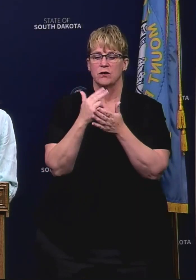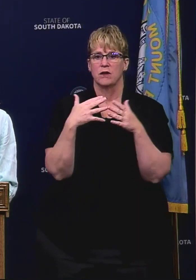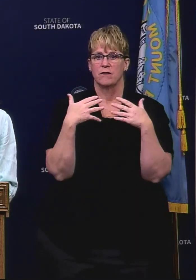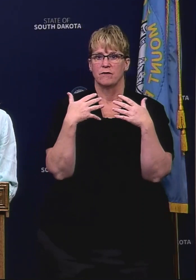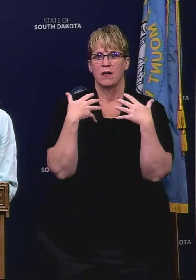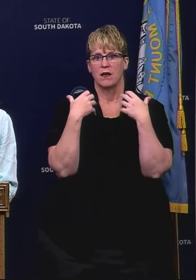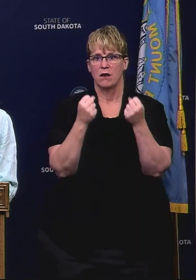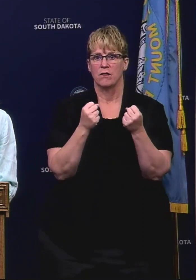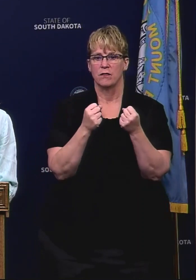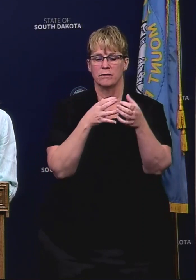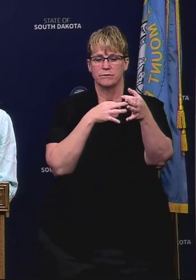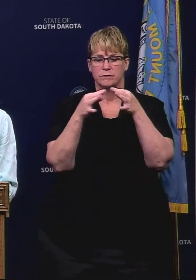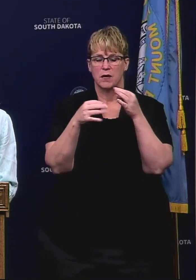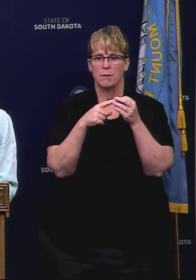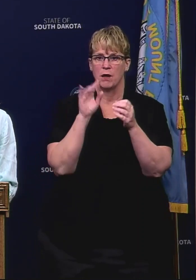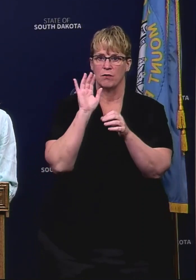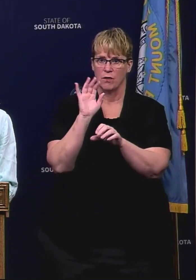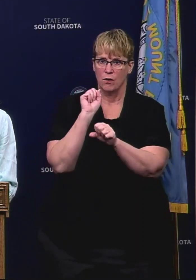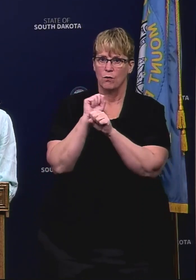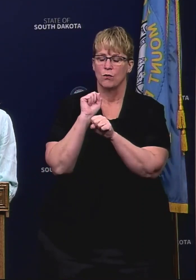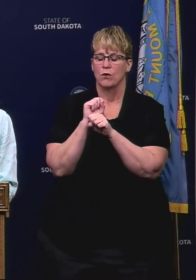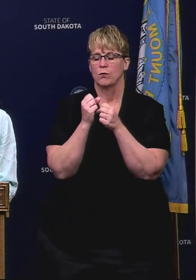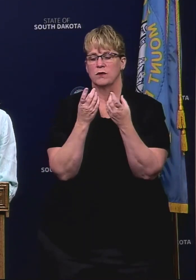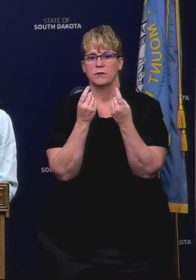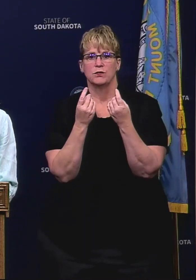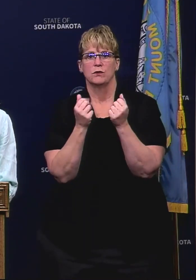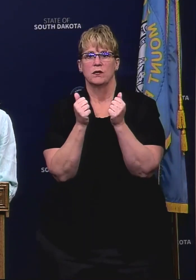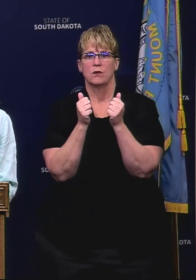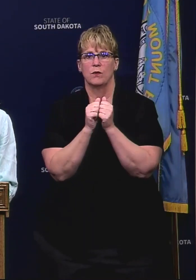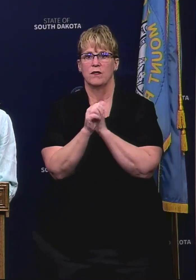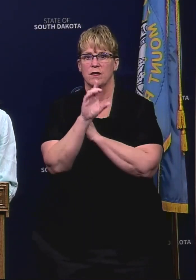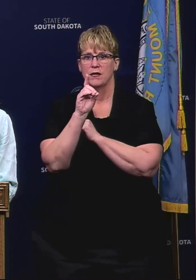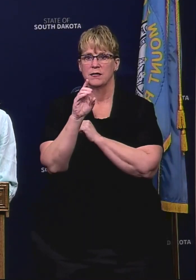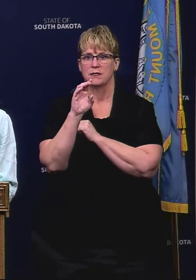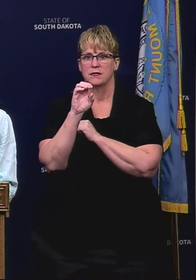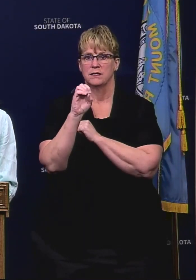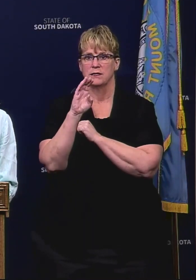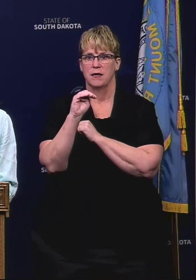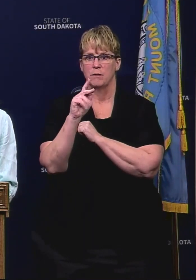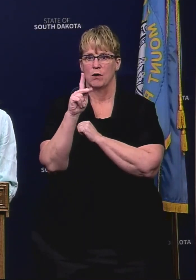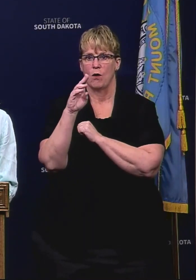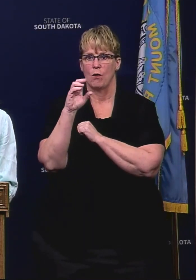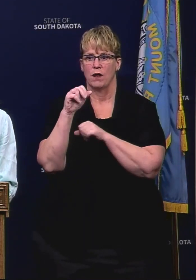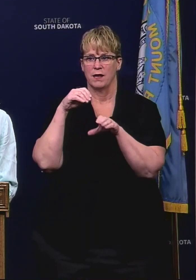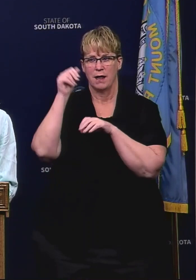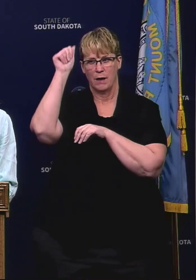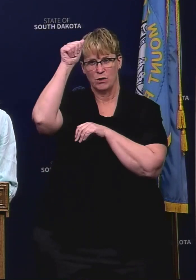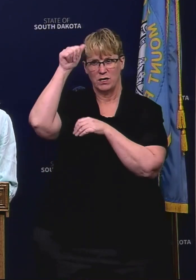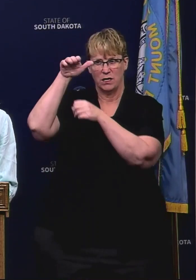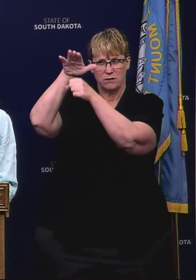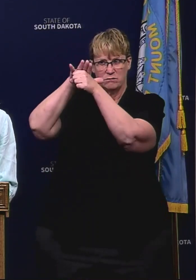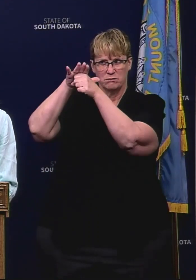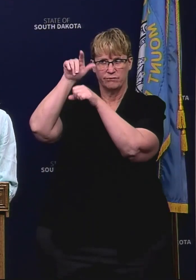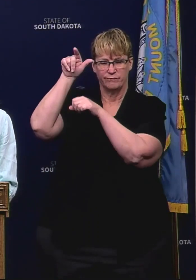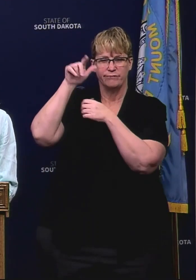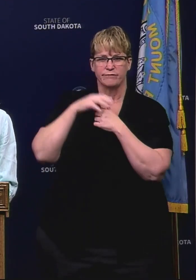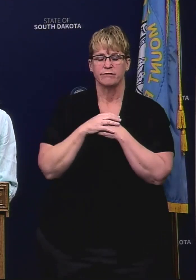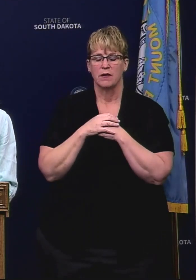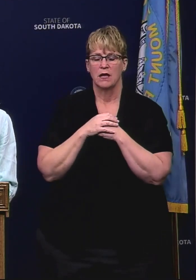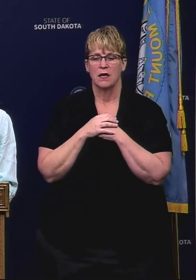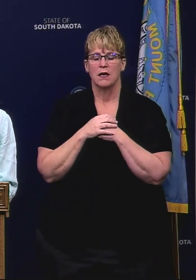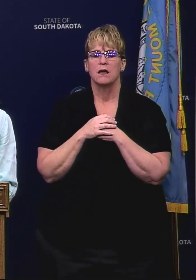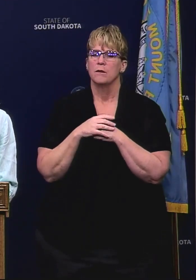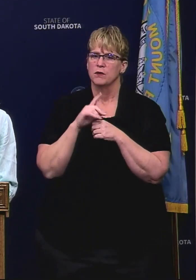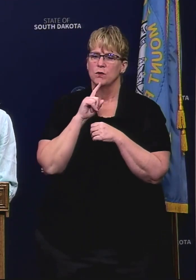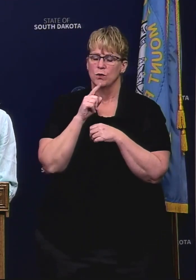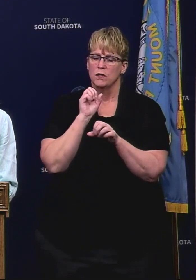Health visit a little bit about the work that they have been doing with Demkota up in Aberdeen. I think that it has been a